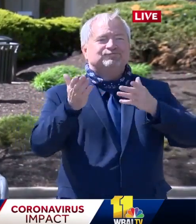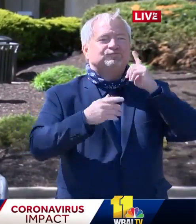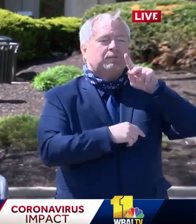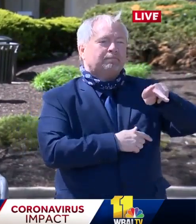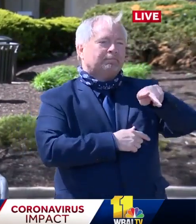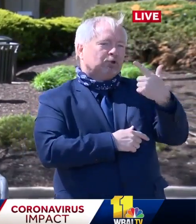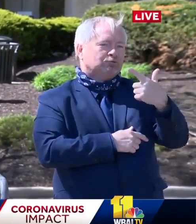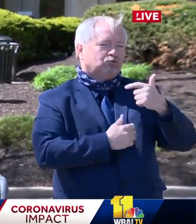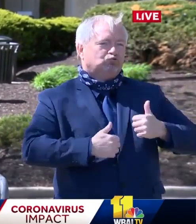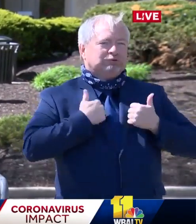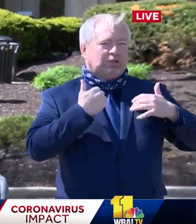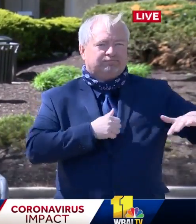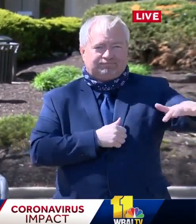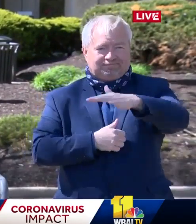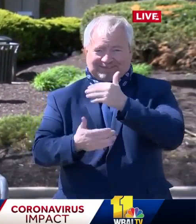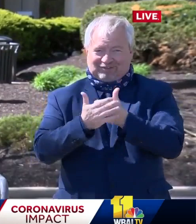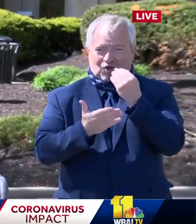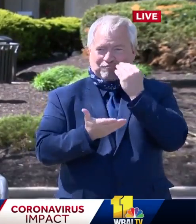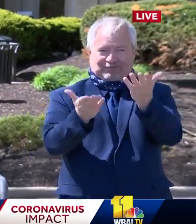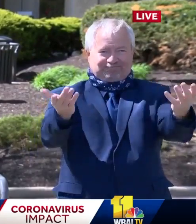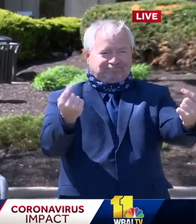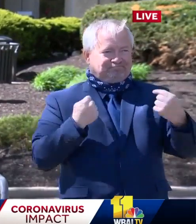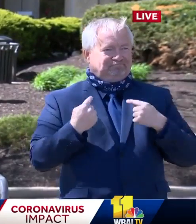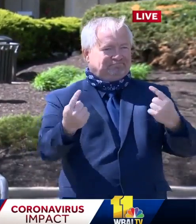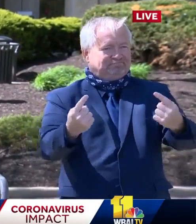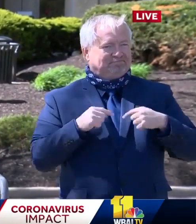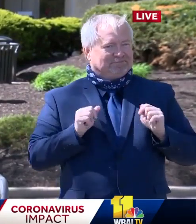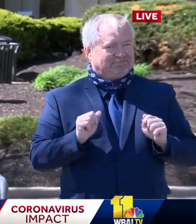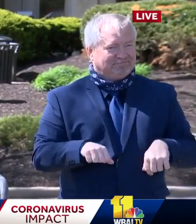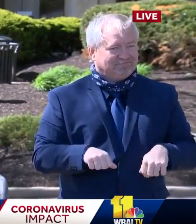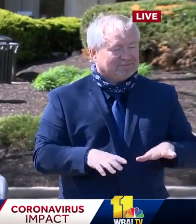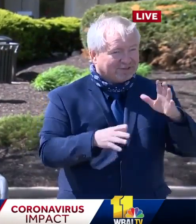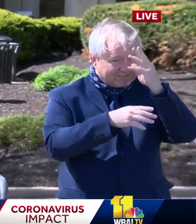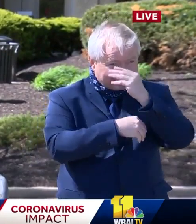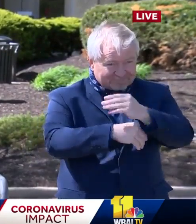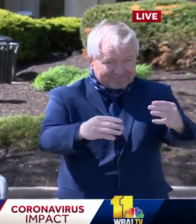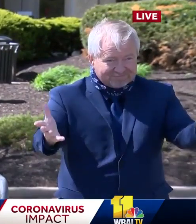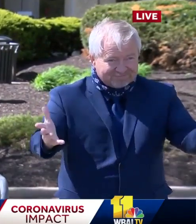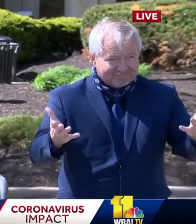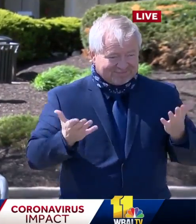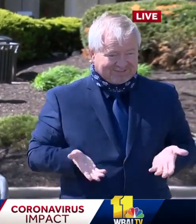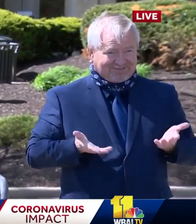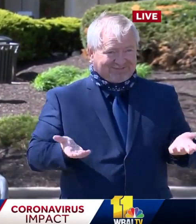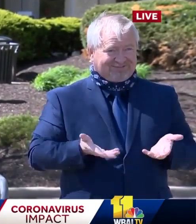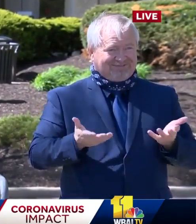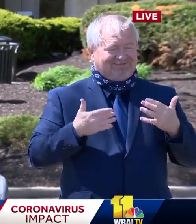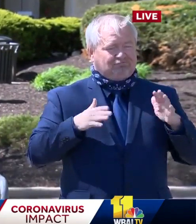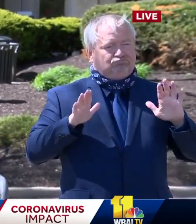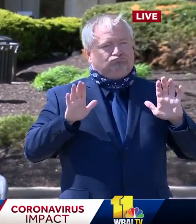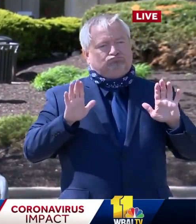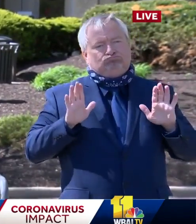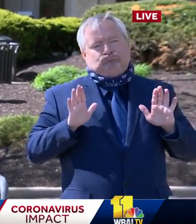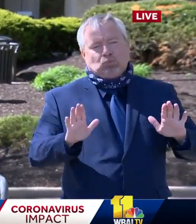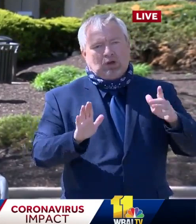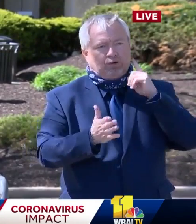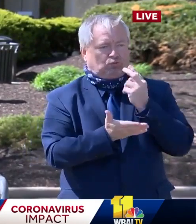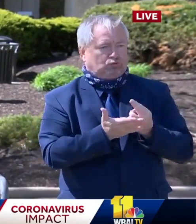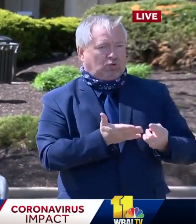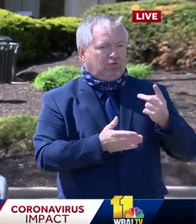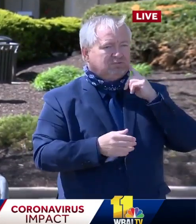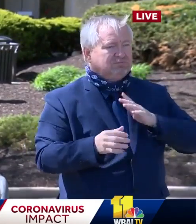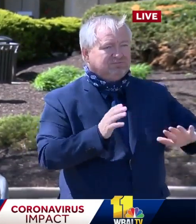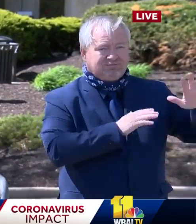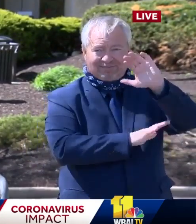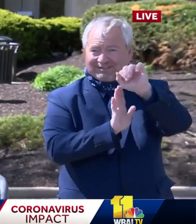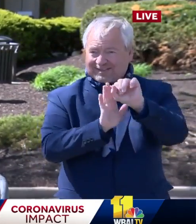want, folks to appreciate that it also provides an incredible resource to the entire state of Maryland,